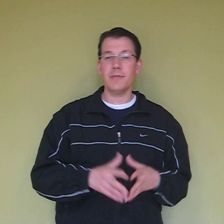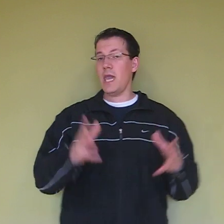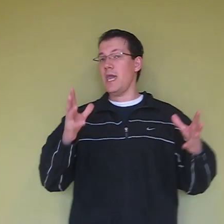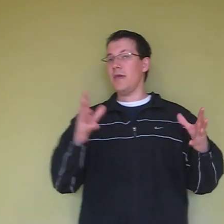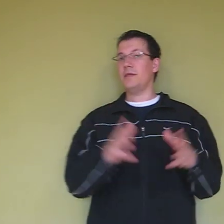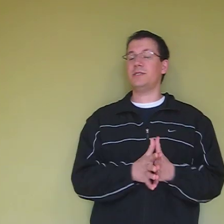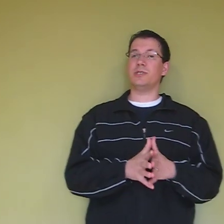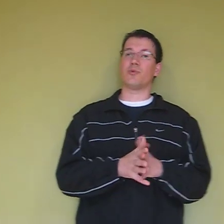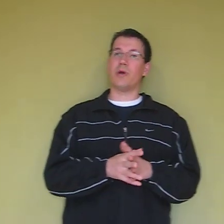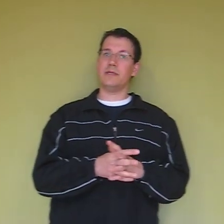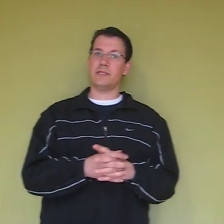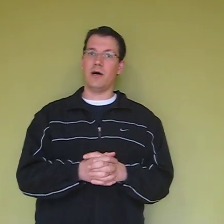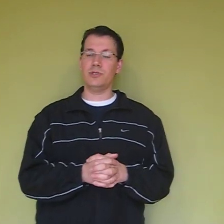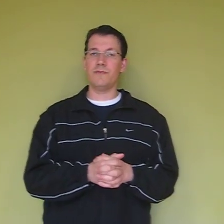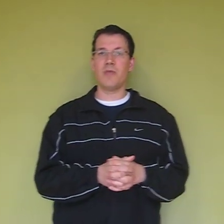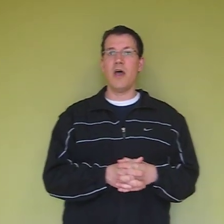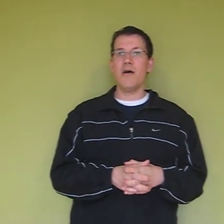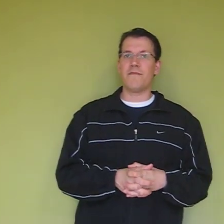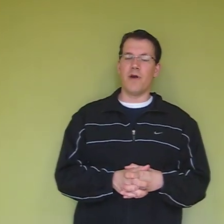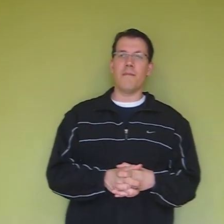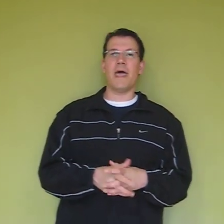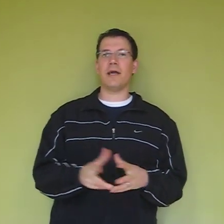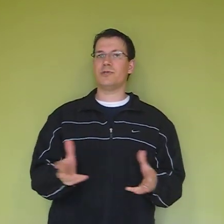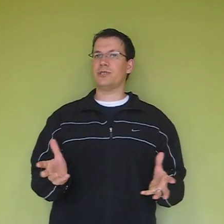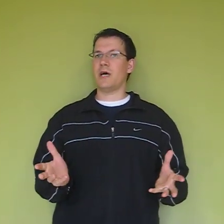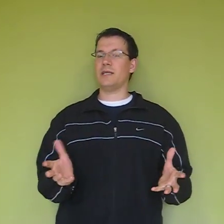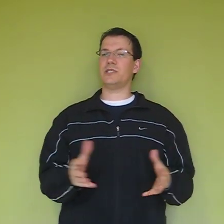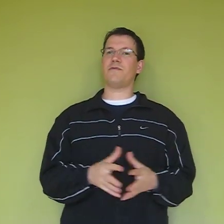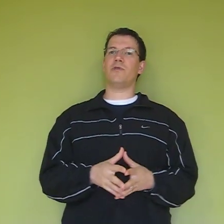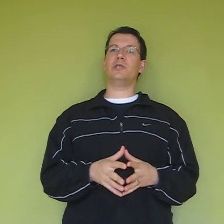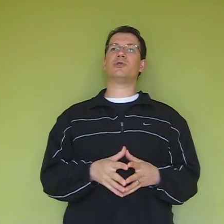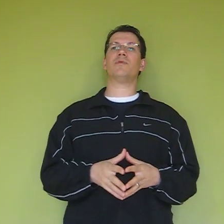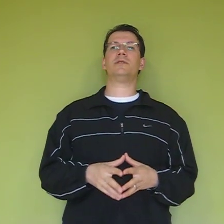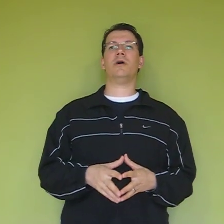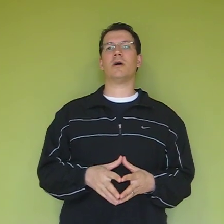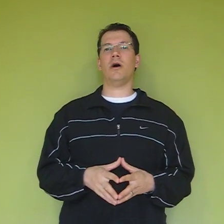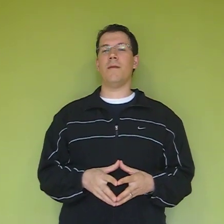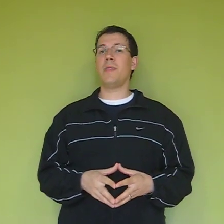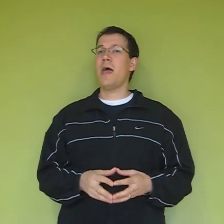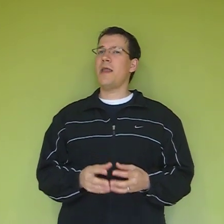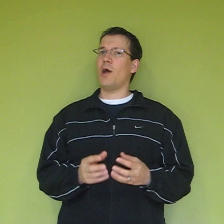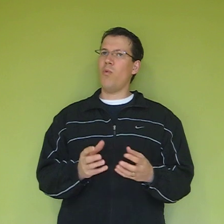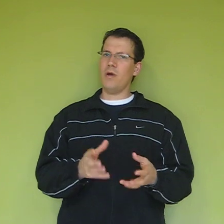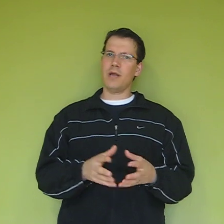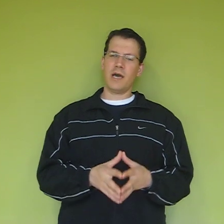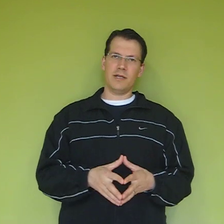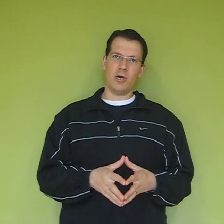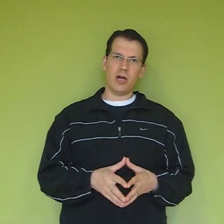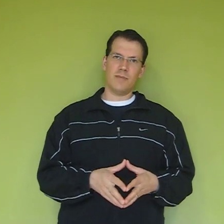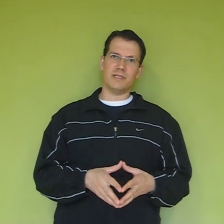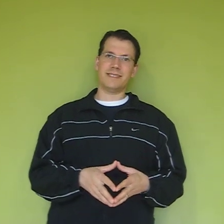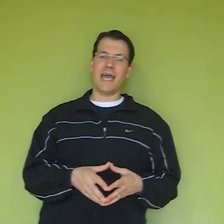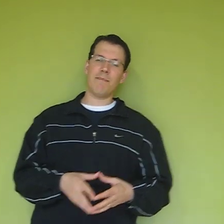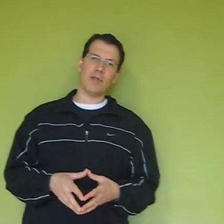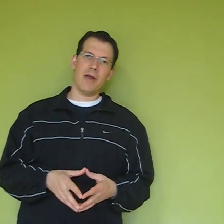Hey this is Rick Selj from exercisesforinjuries.com. Now I wanted to kind of talk about scapular